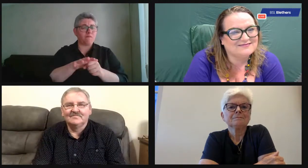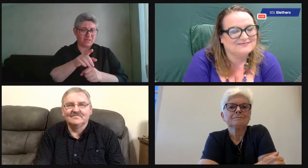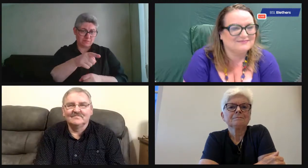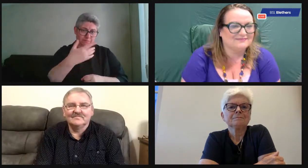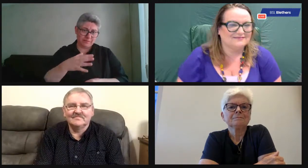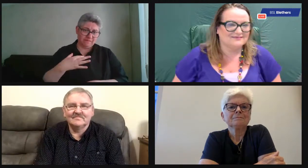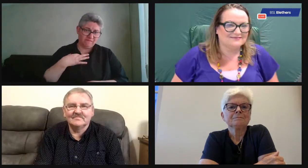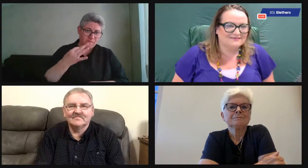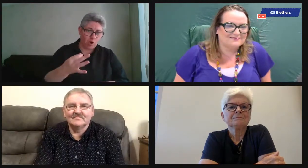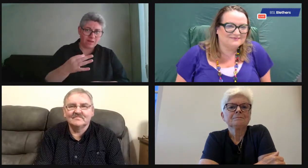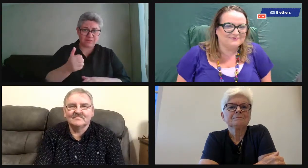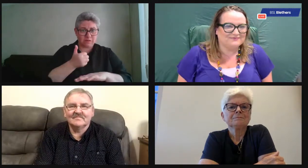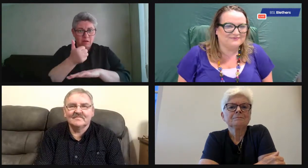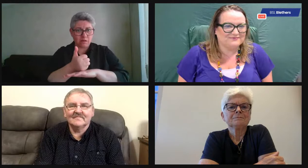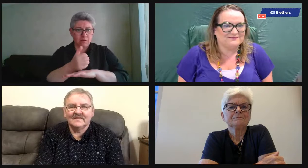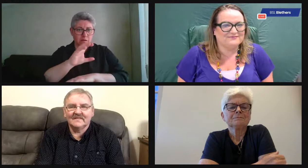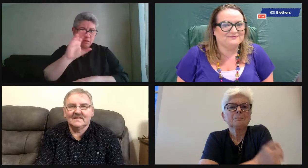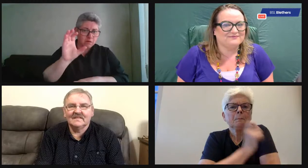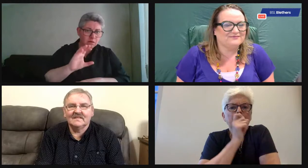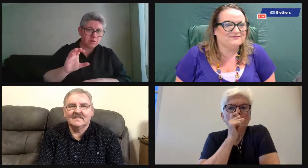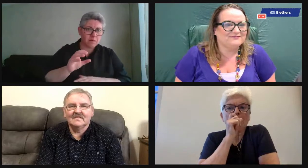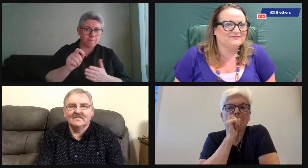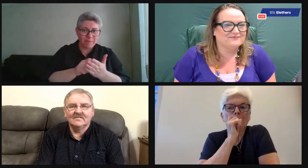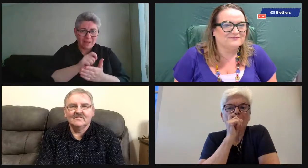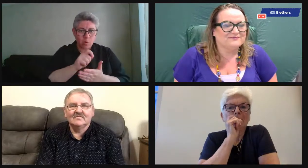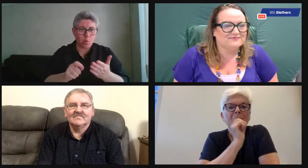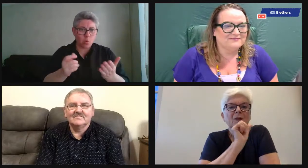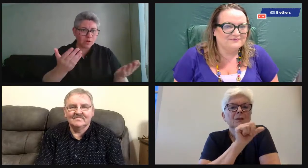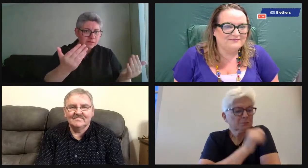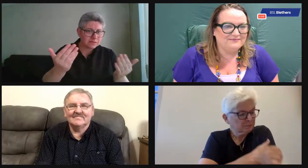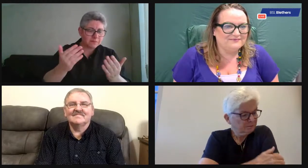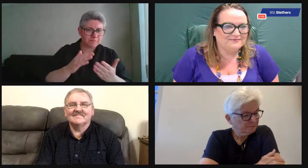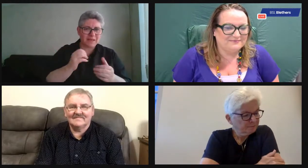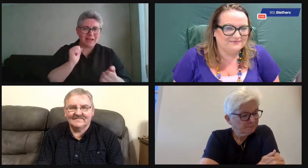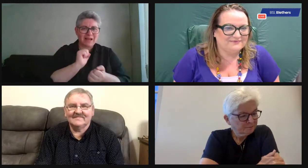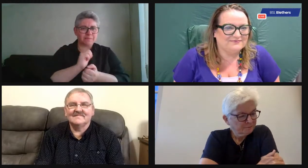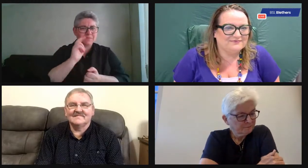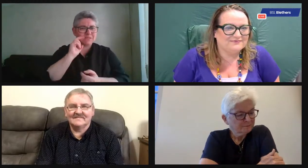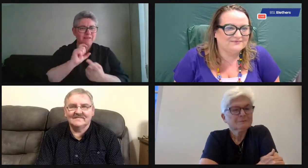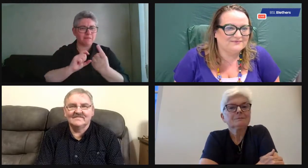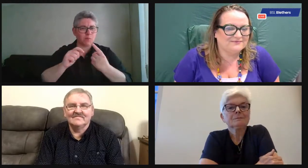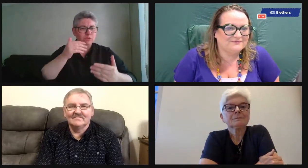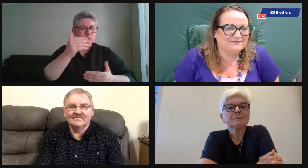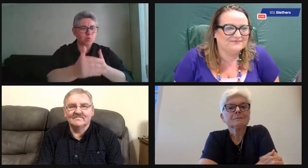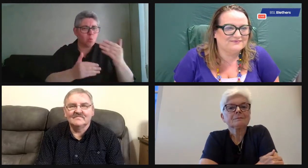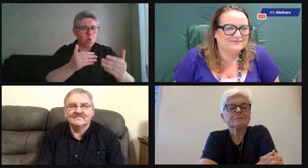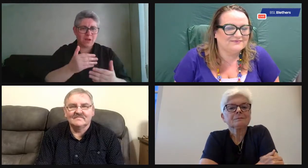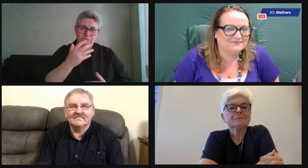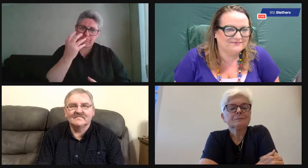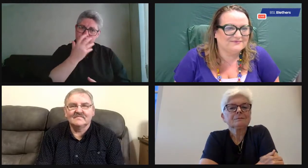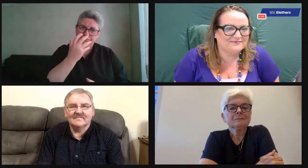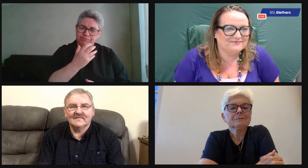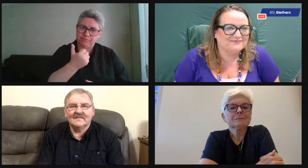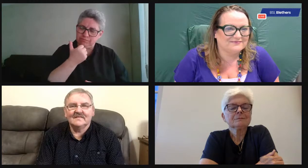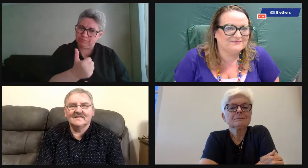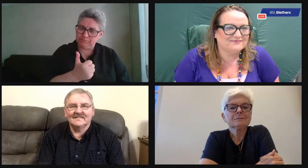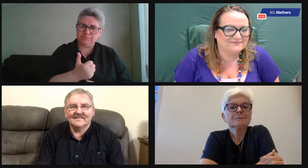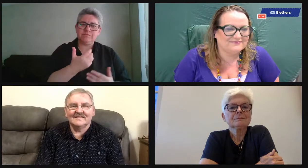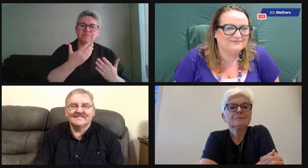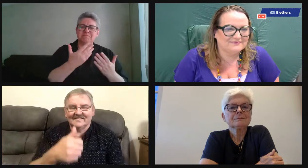the Aberdeen's clapped back again, hopefully we'll get people back. And you were volunteering through COVID on Zoom, doing the bingo thing. And